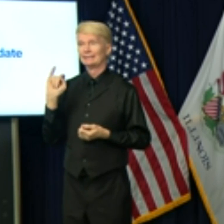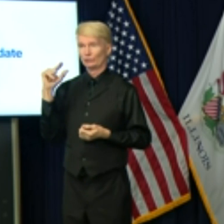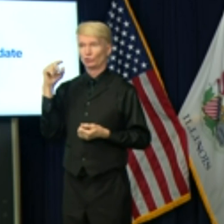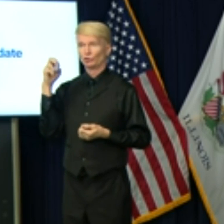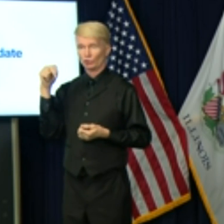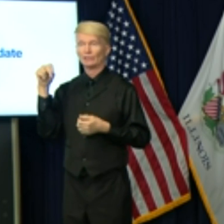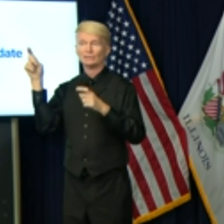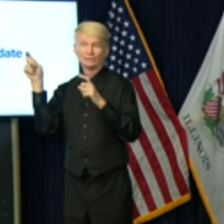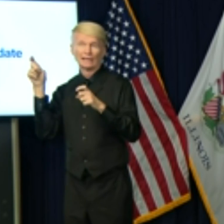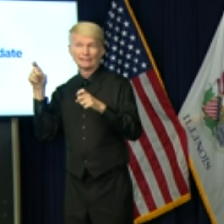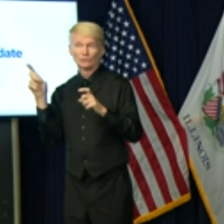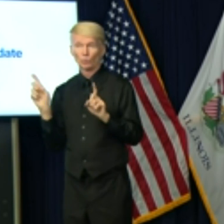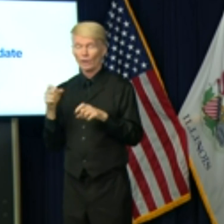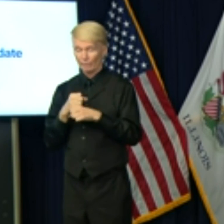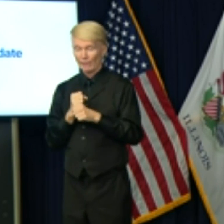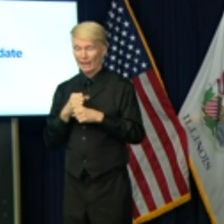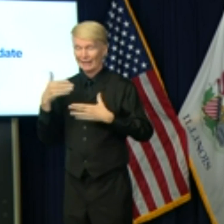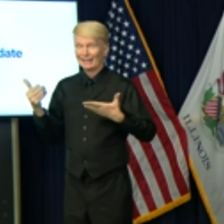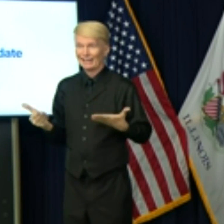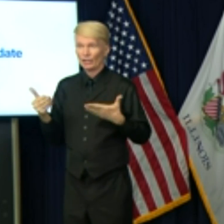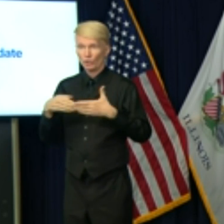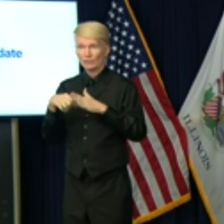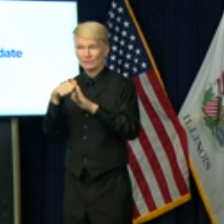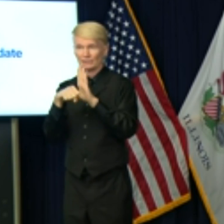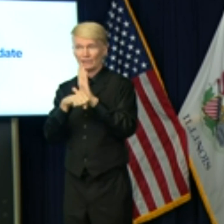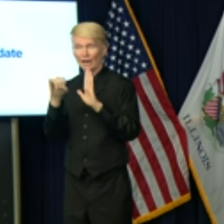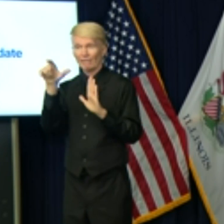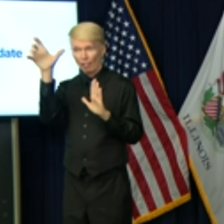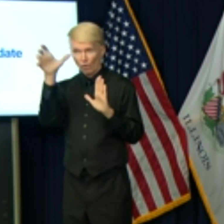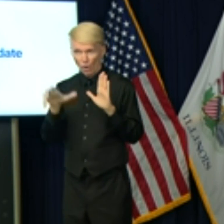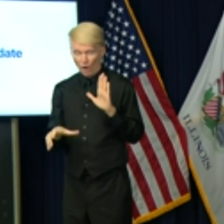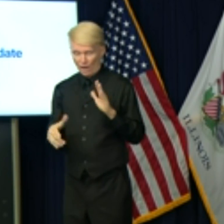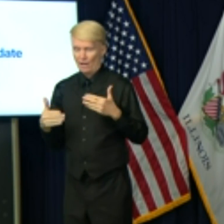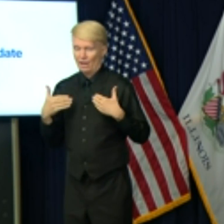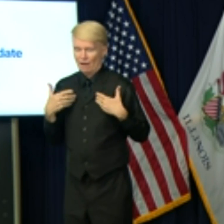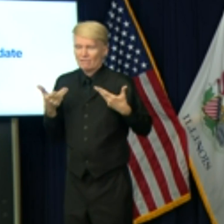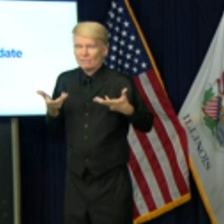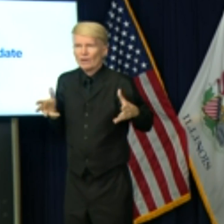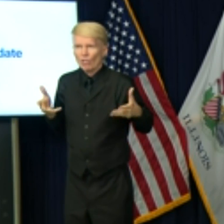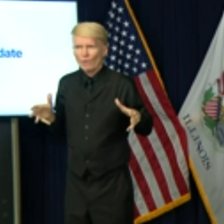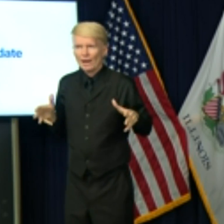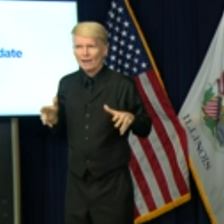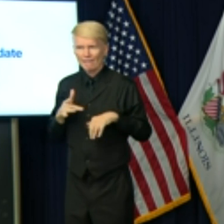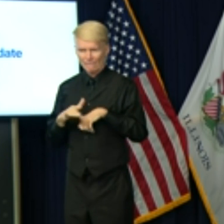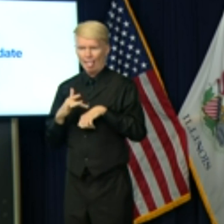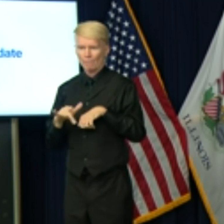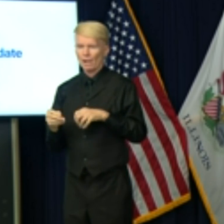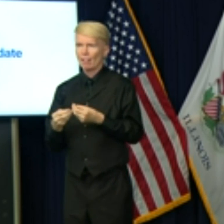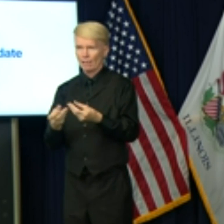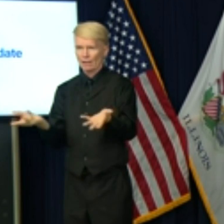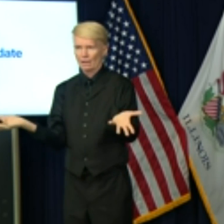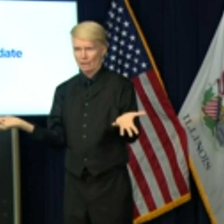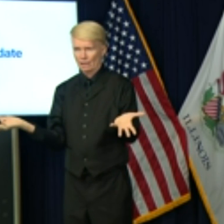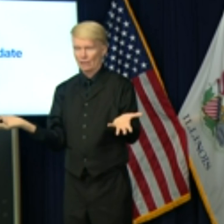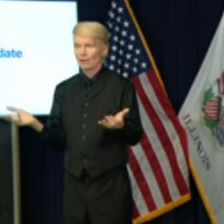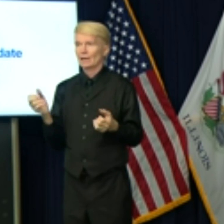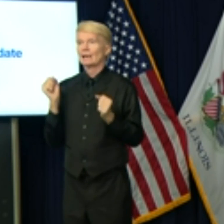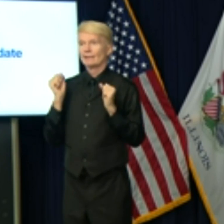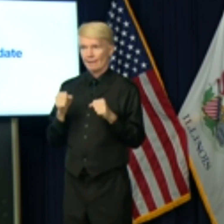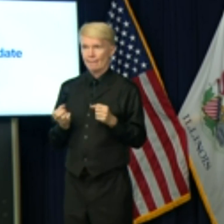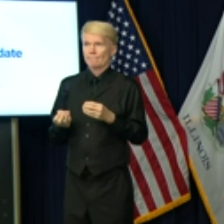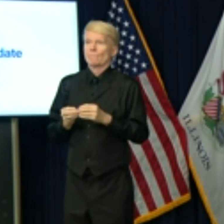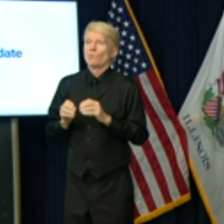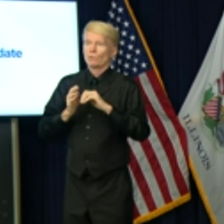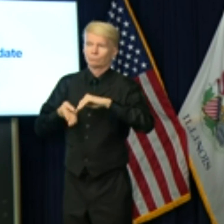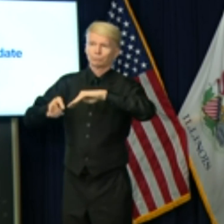manufactured right here in Illinois, which has already come online and will expand our ability to